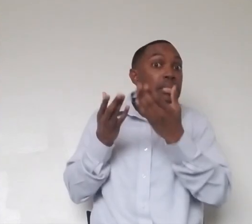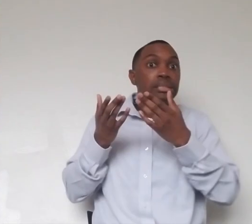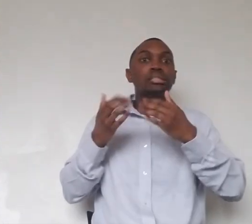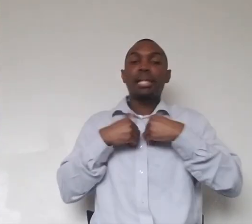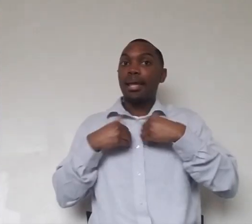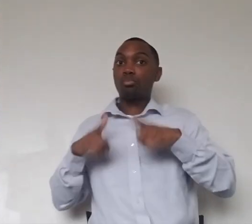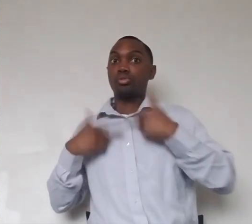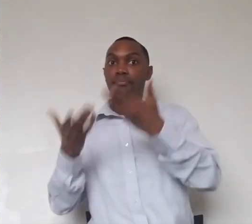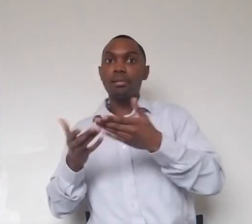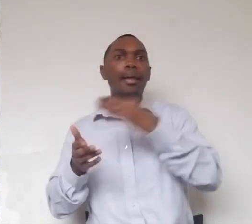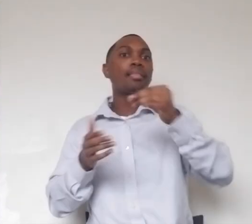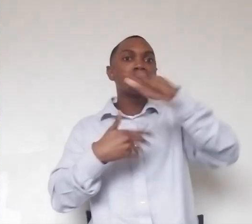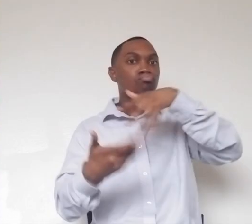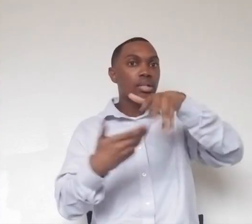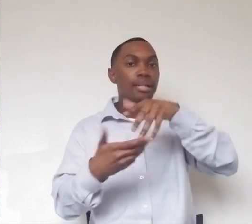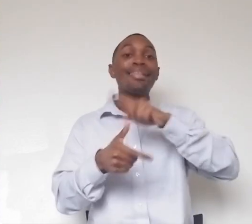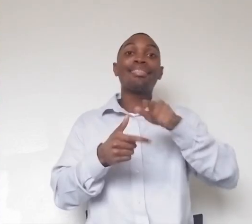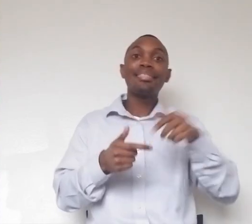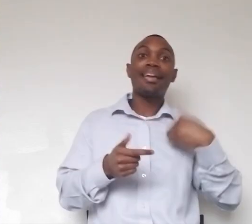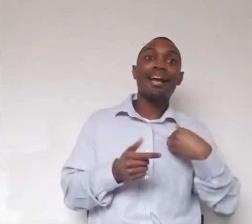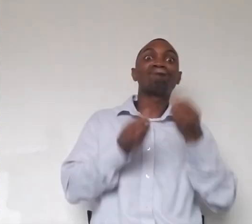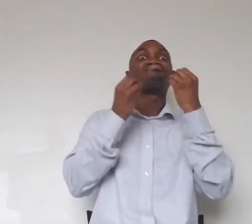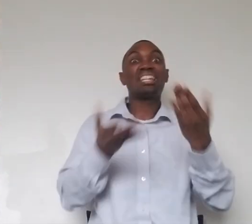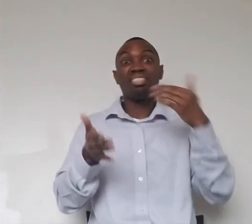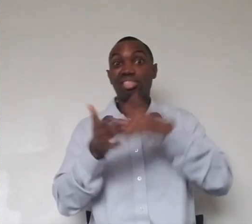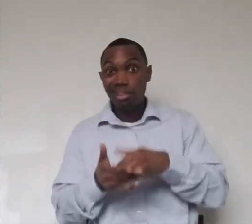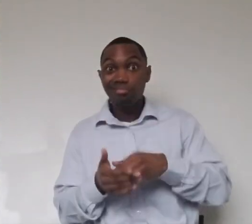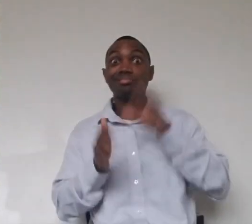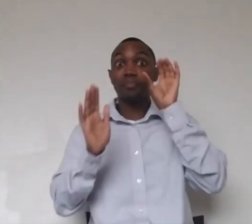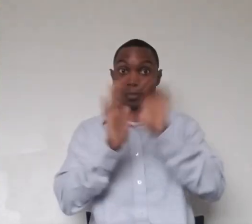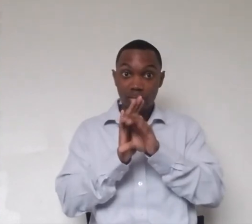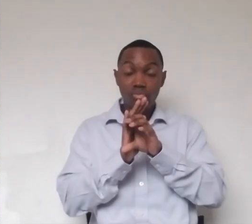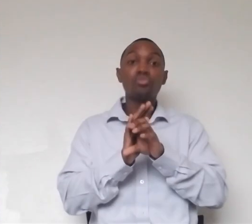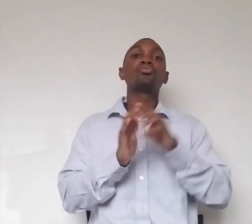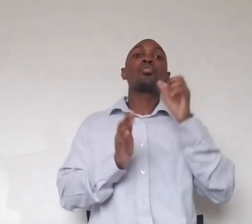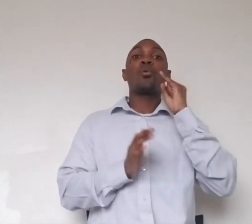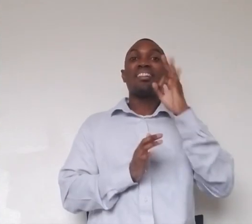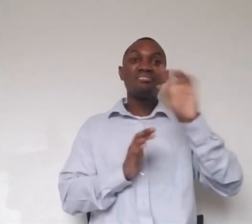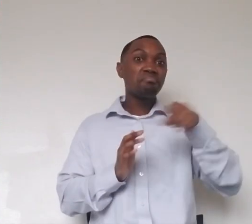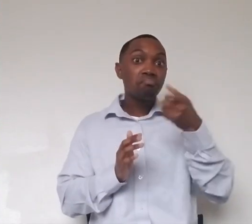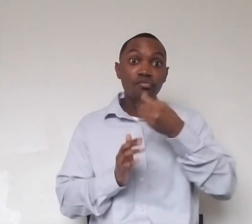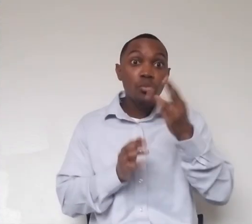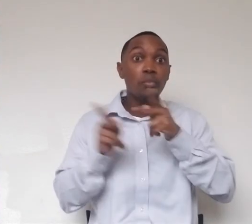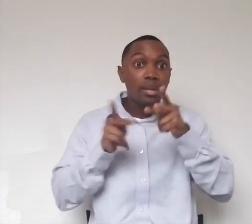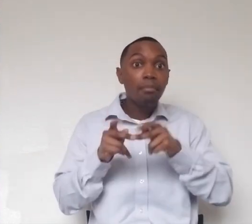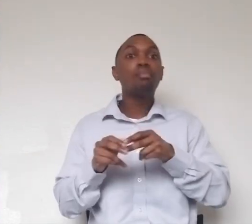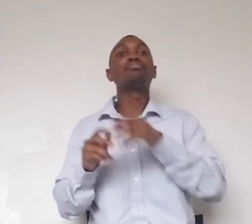up with thousands and thousands of images that can take a really long time for a few people to sort through. So that's where you come in. You guys